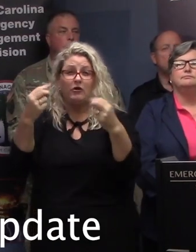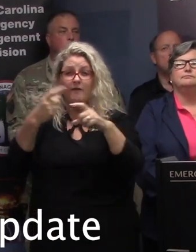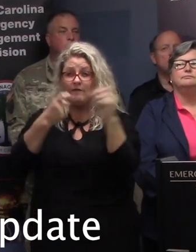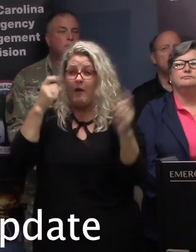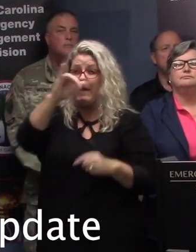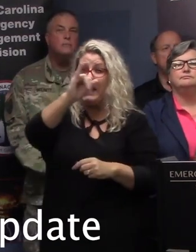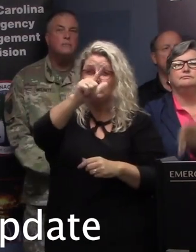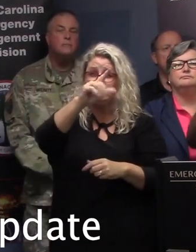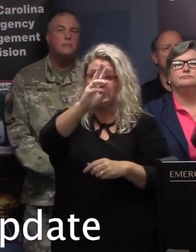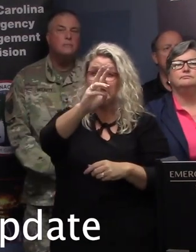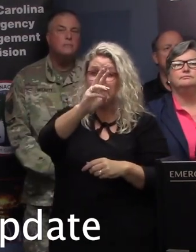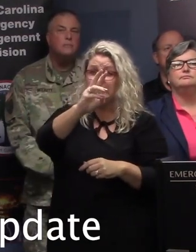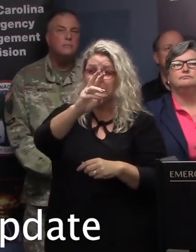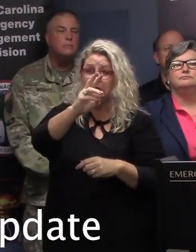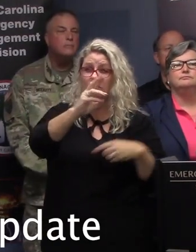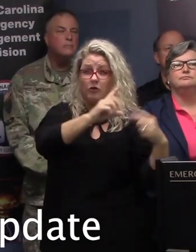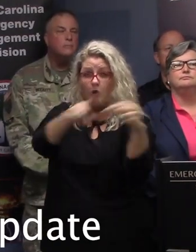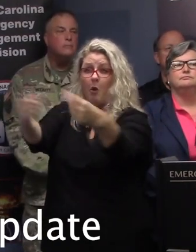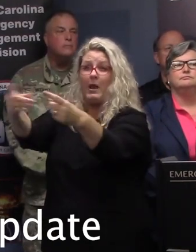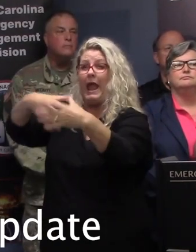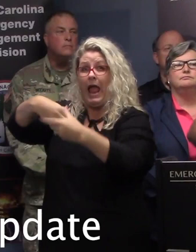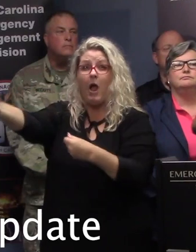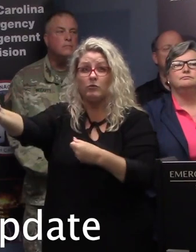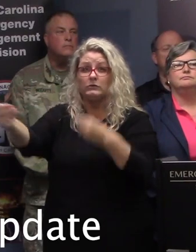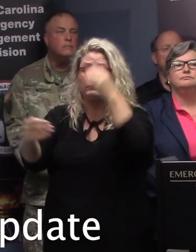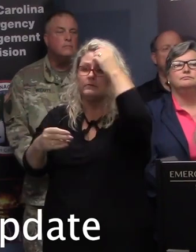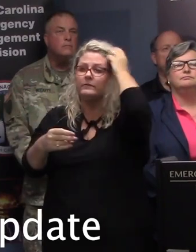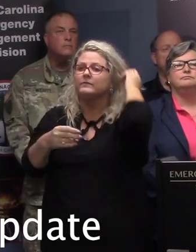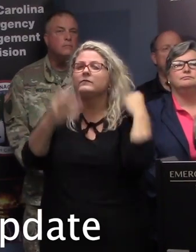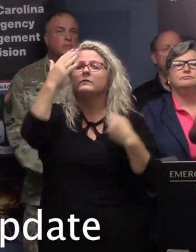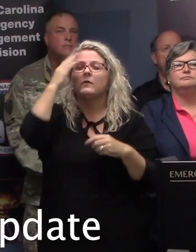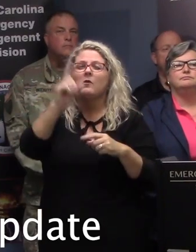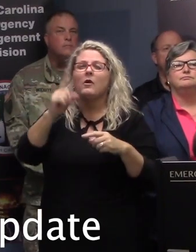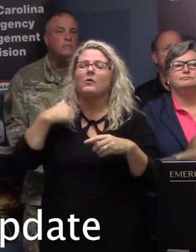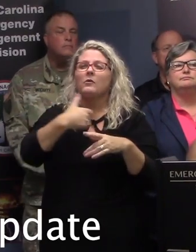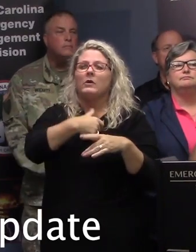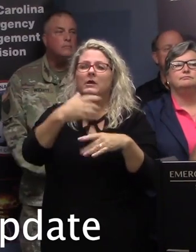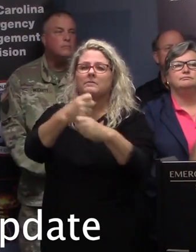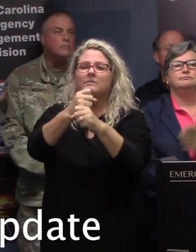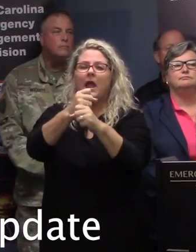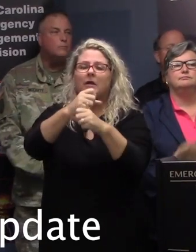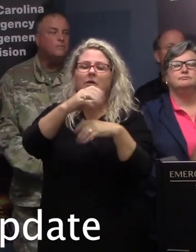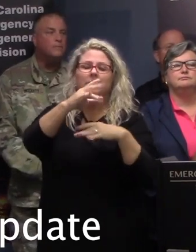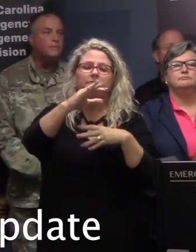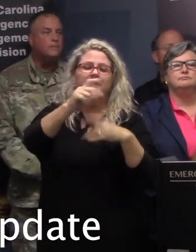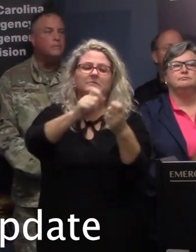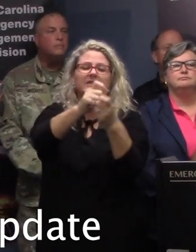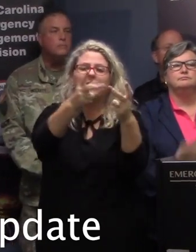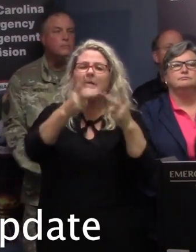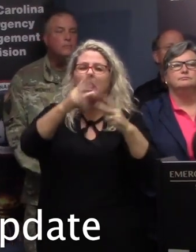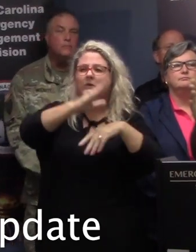interchange, there are crossovers there where we built, where DOT built, where we can get vehicles onto the reverted side.